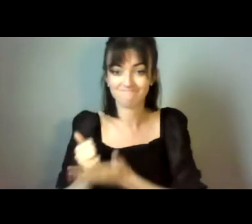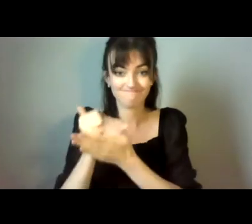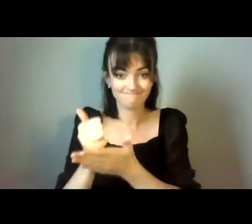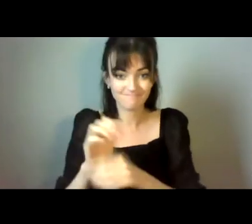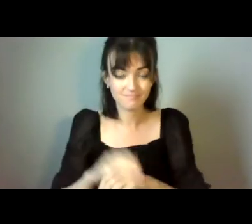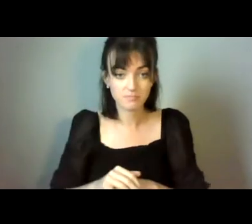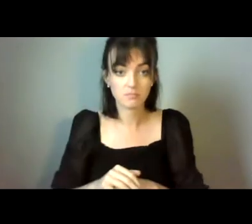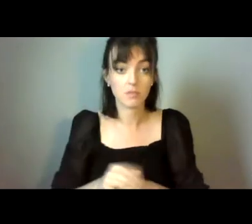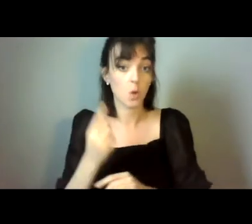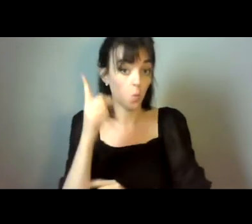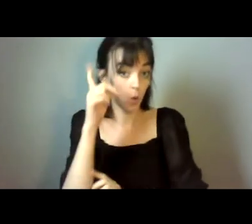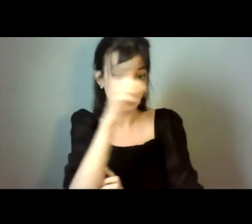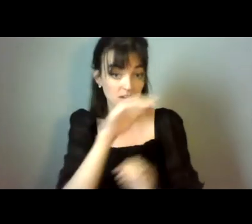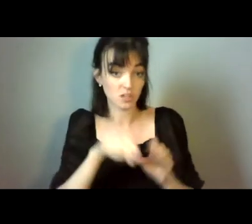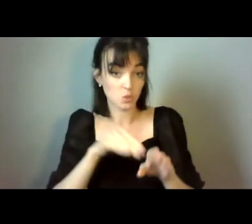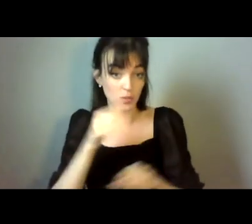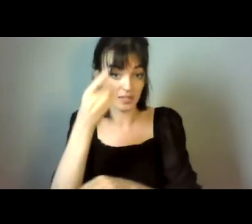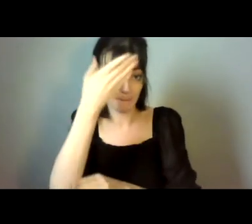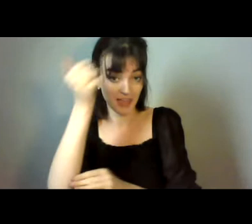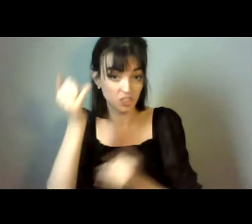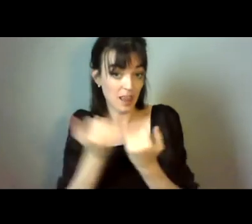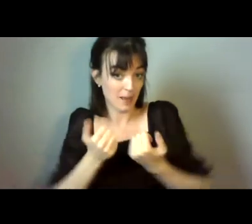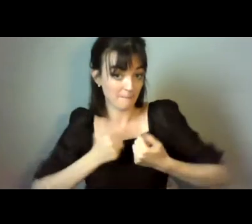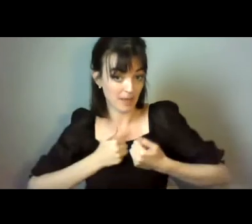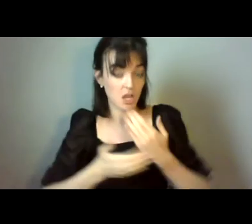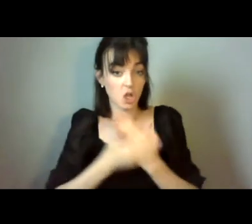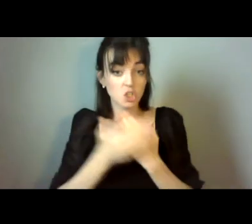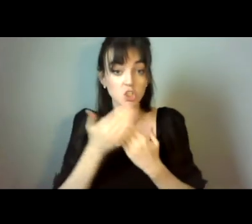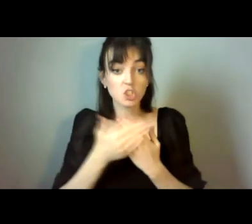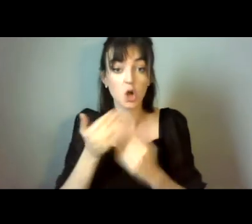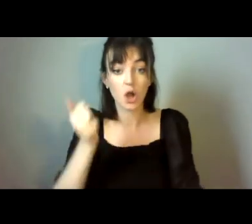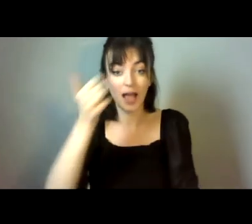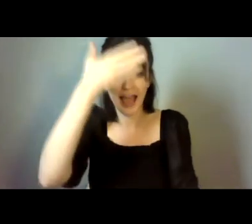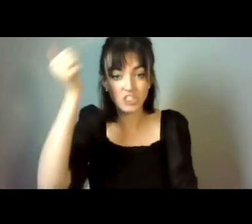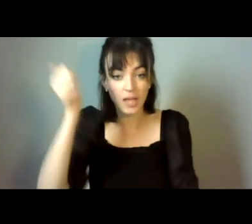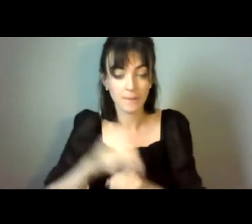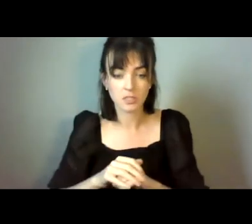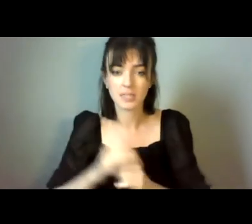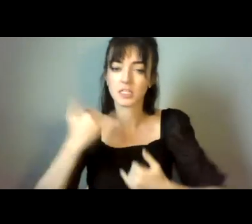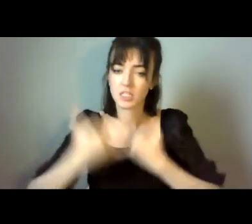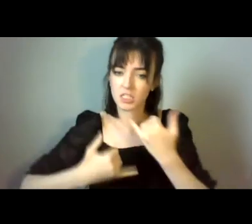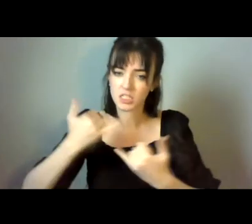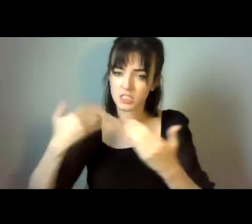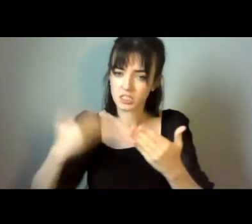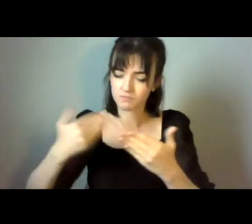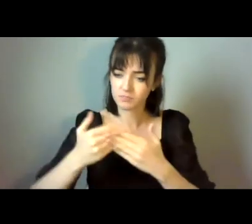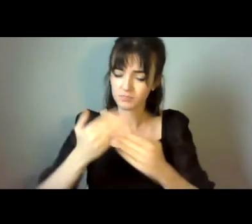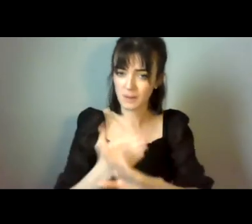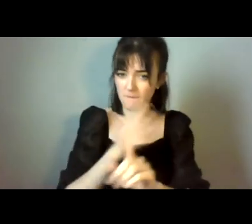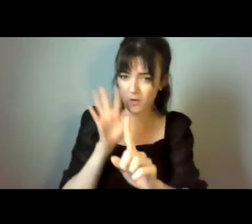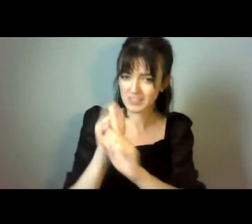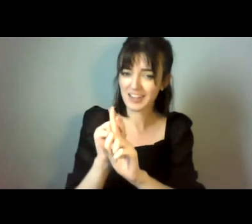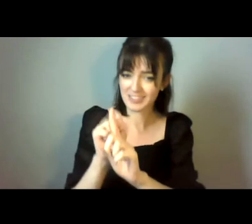with dementia, like my young onset Alzheimer's is that it can take many years for the diagnosis, twice as long